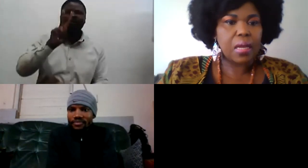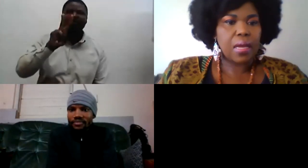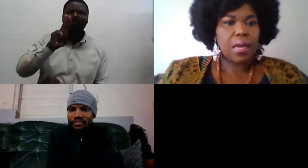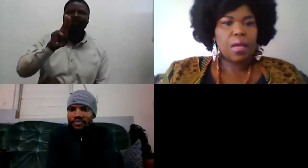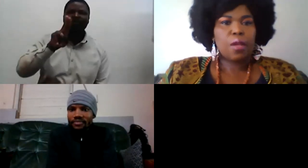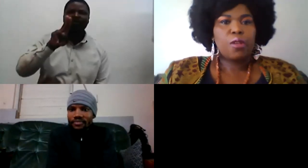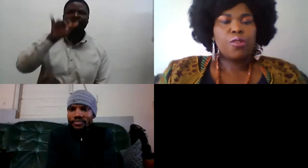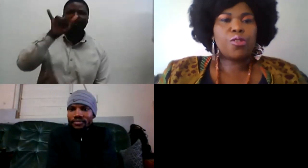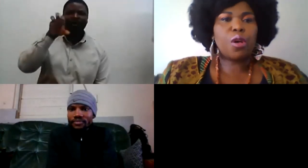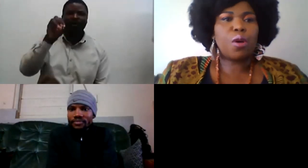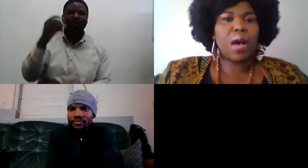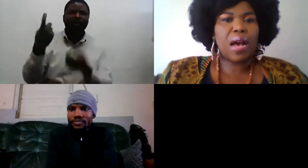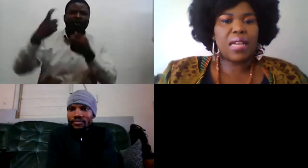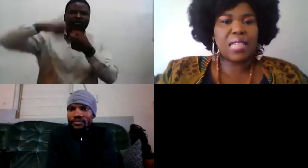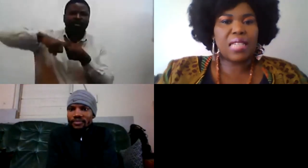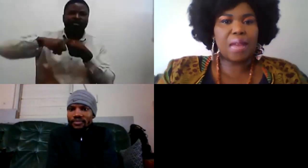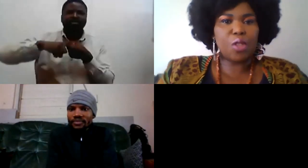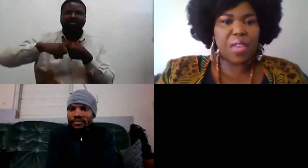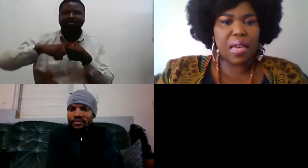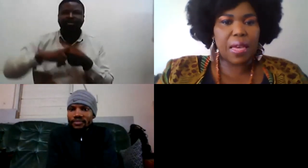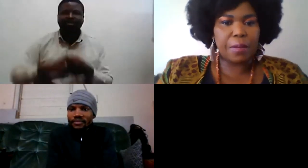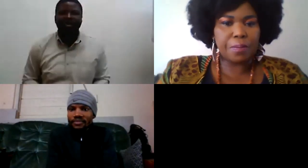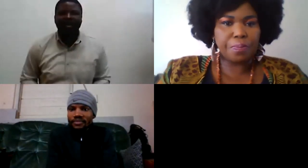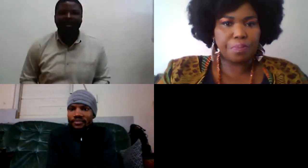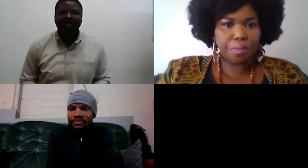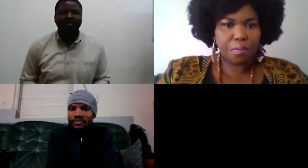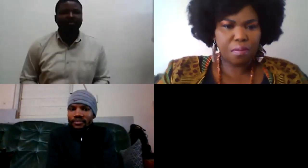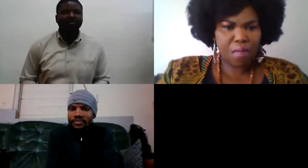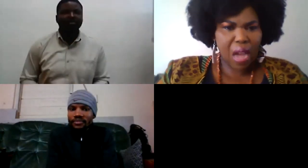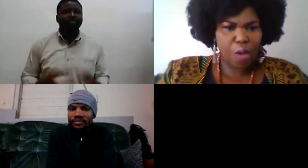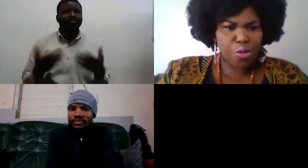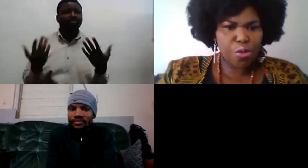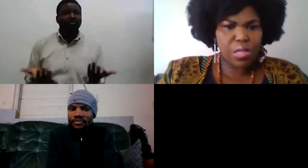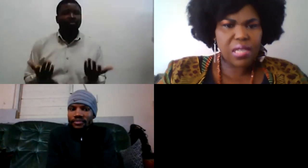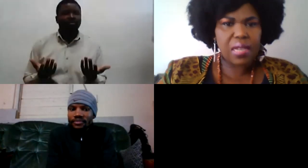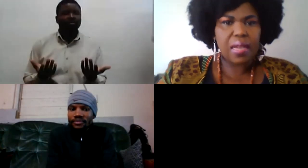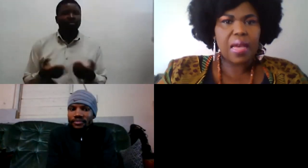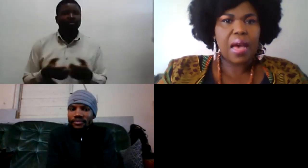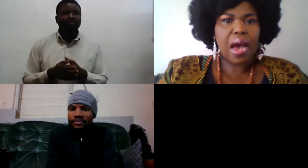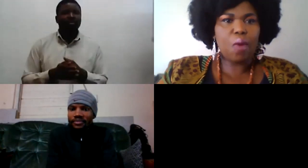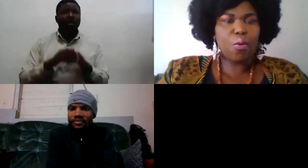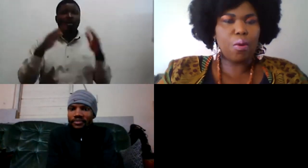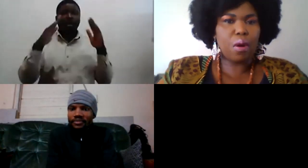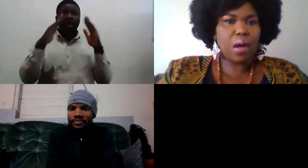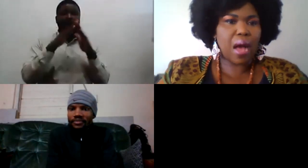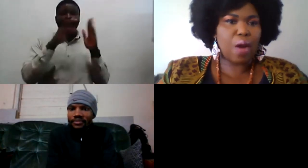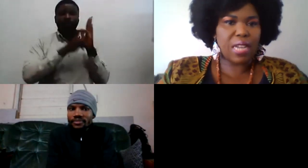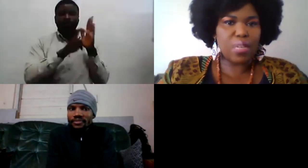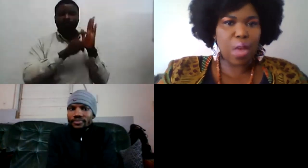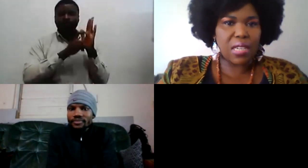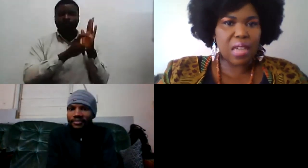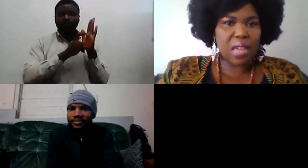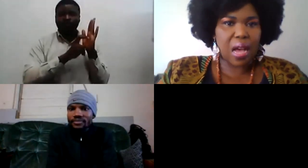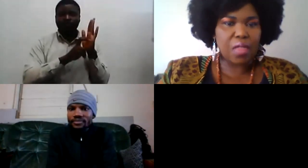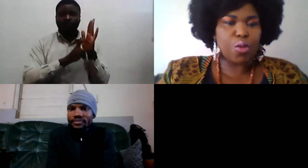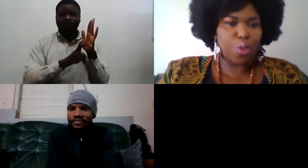so uh in terms of the house rules i already